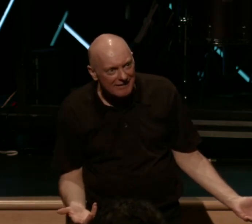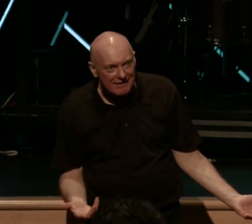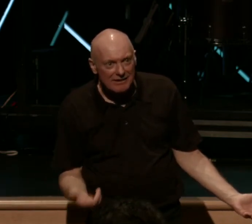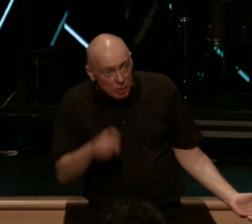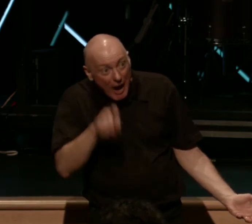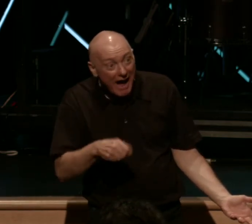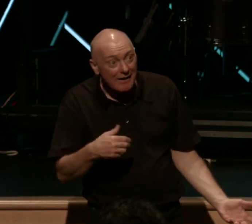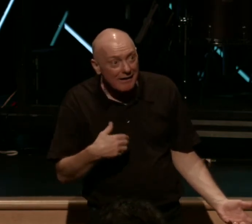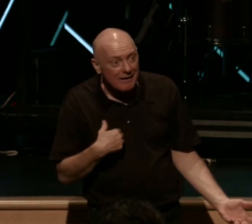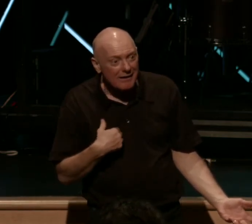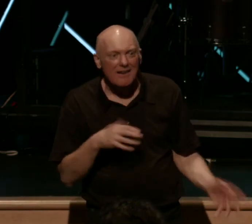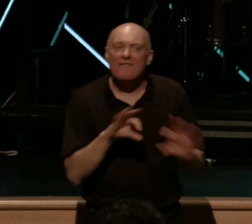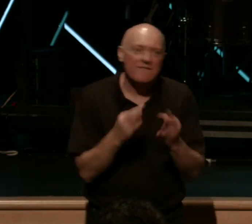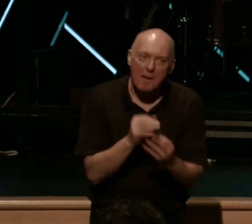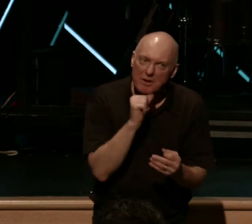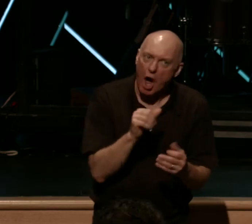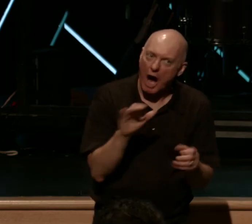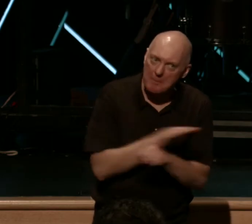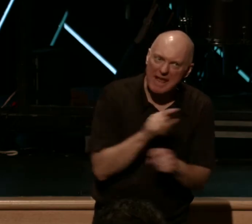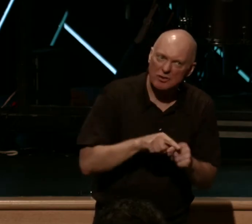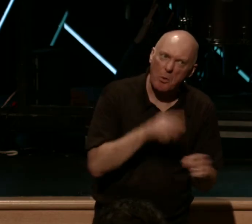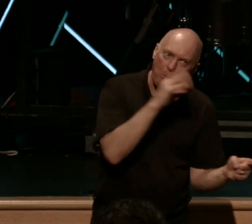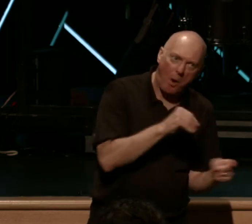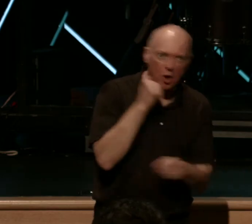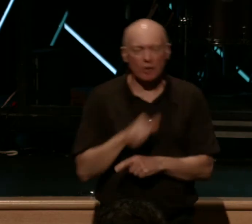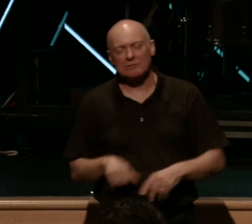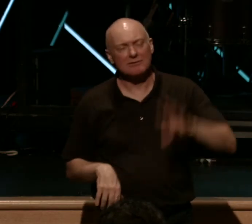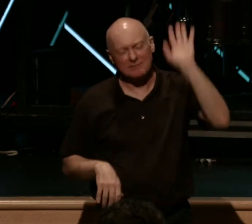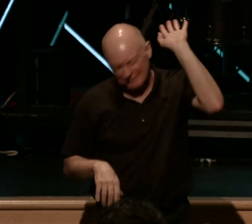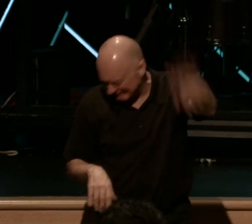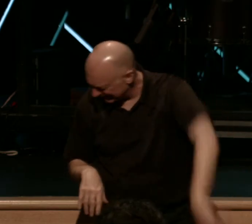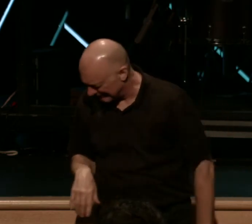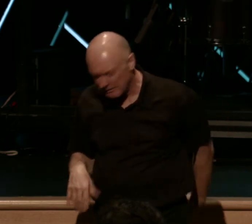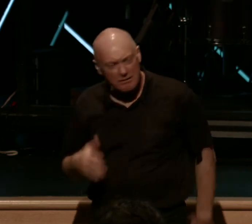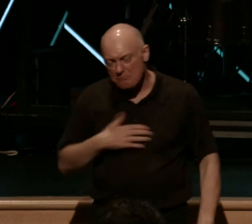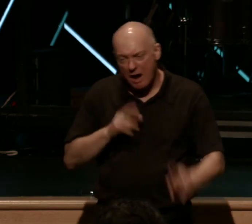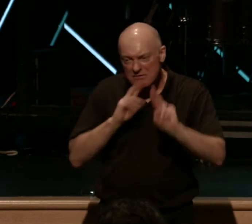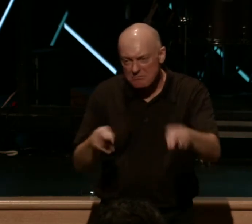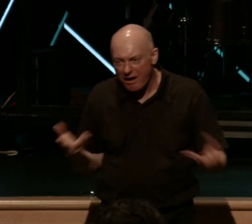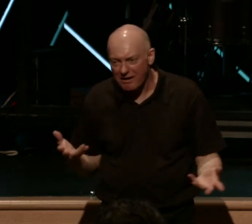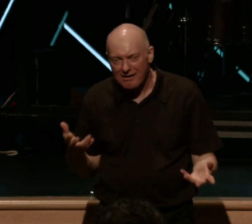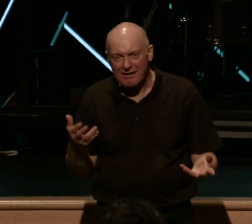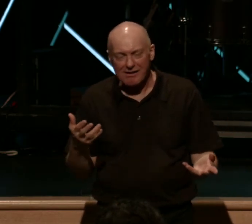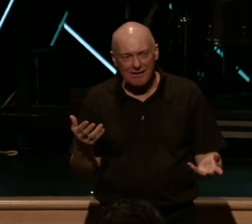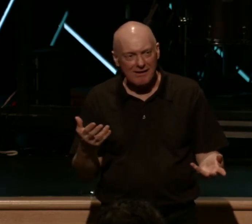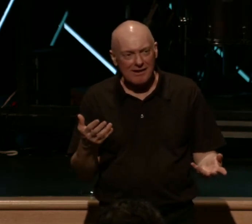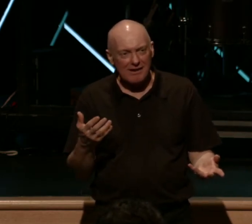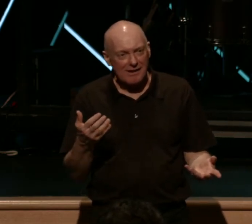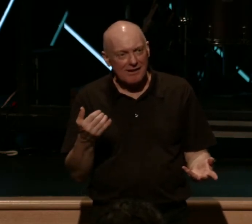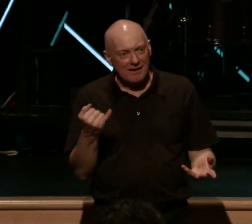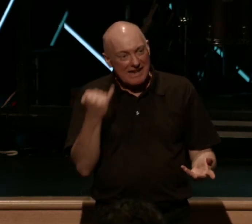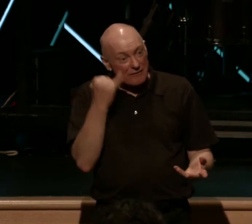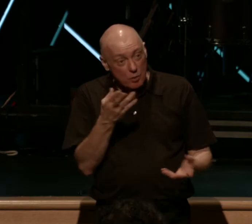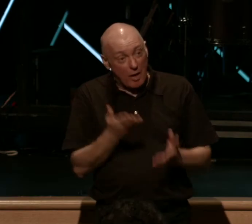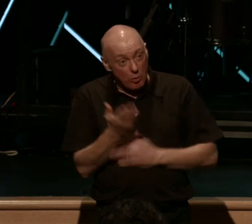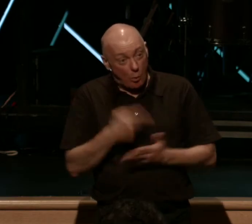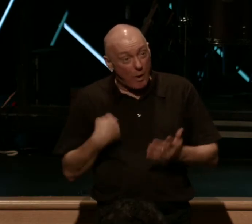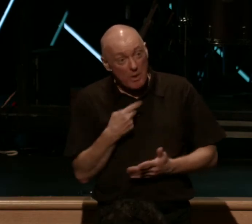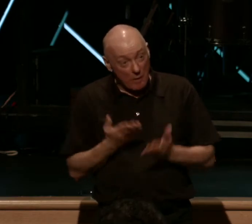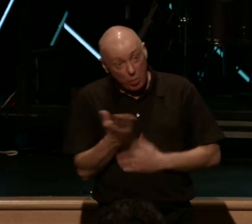boy, like the family's not complete to have a boy and a girl. And my response to them is listen, if you would have went through what we went through with our two boys, you